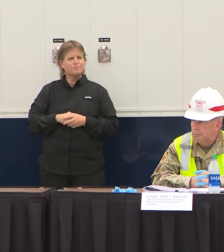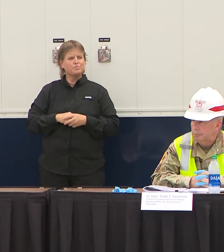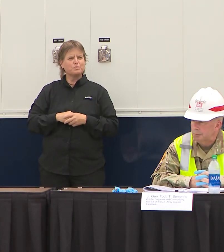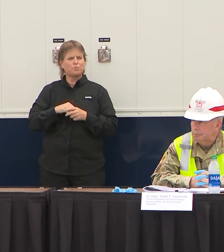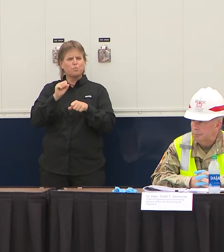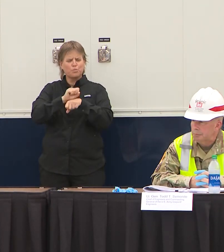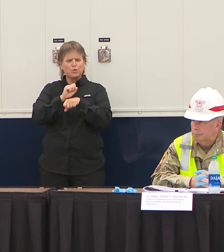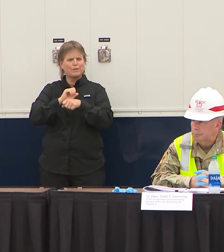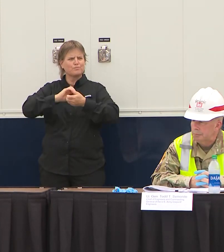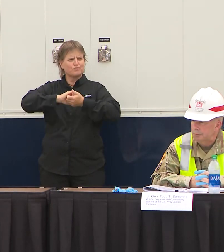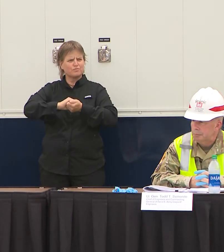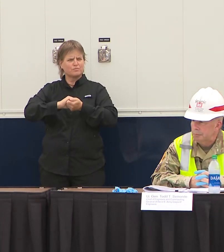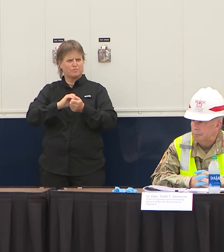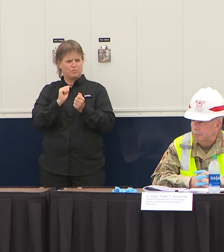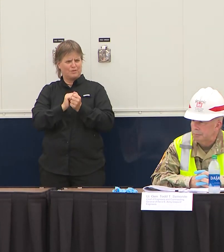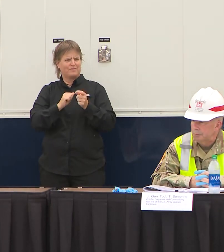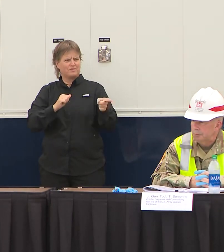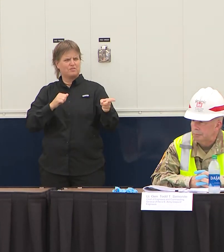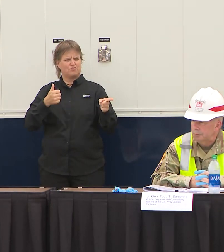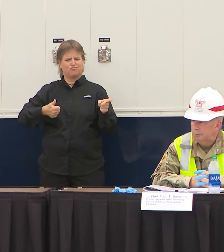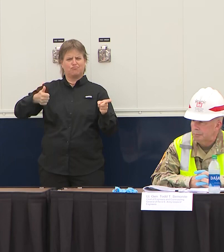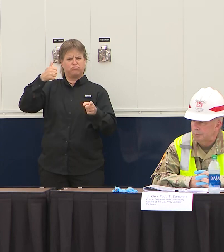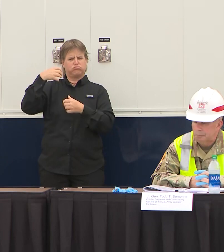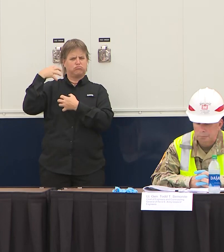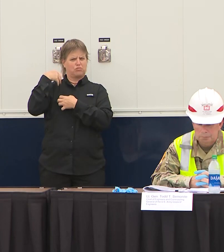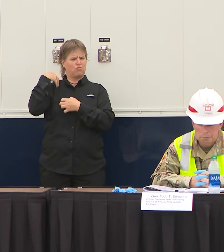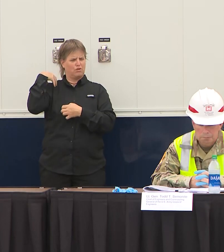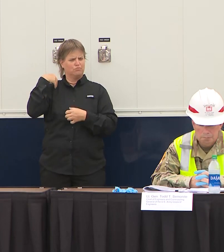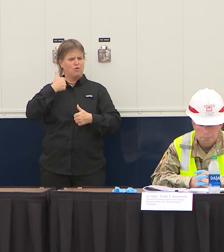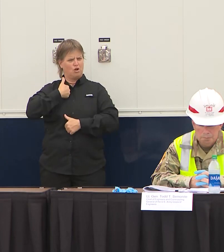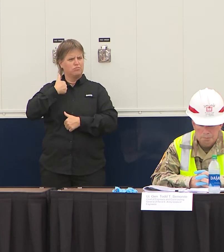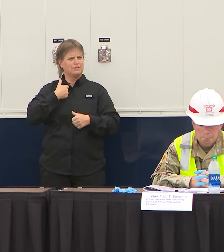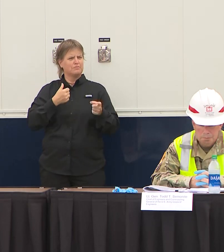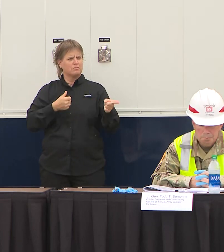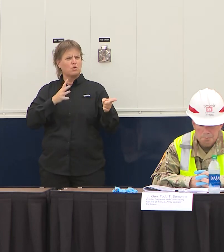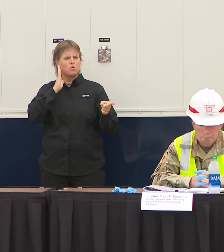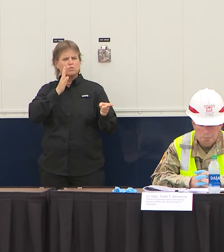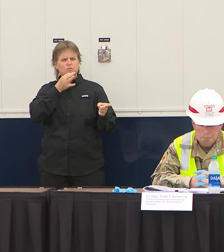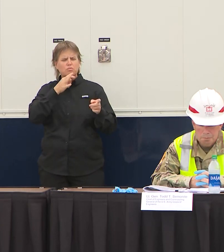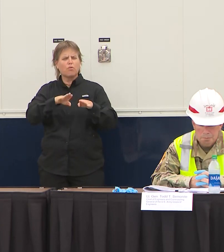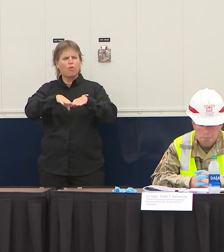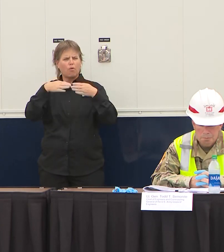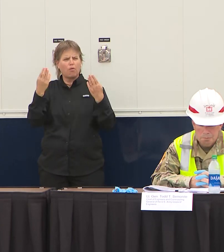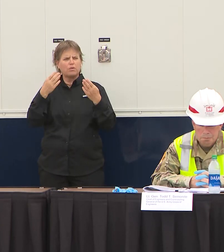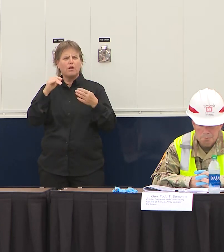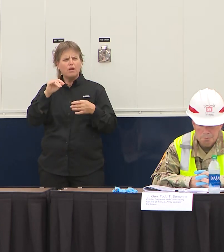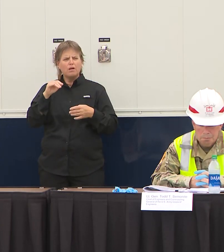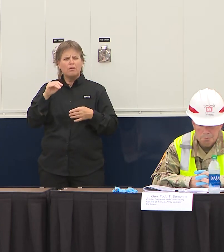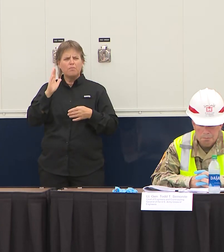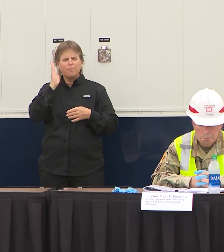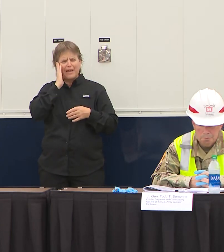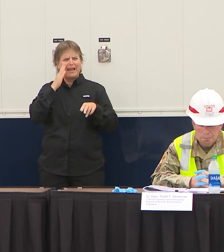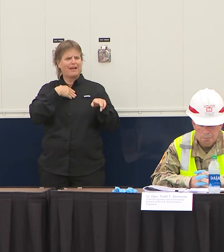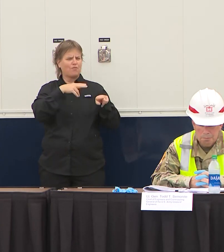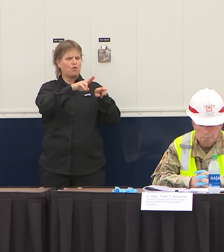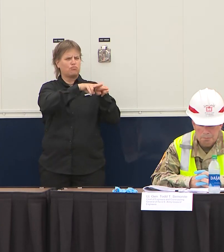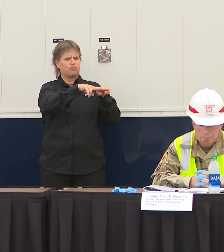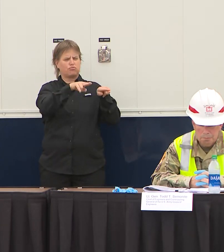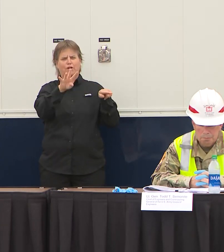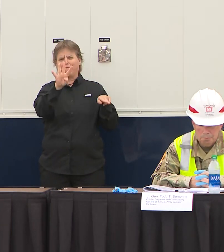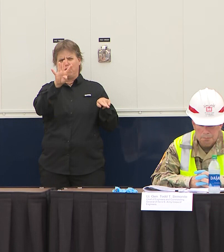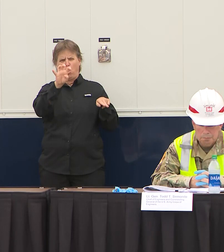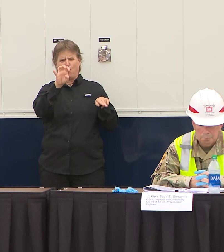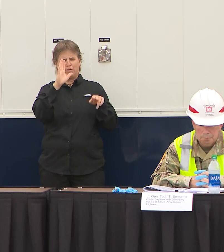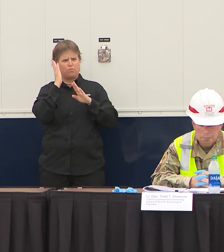will open with 400 beds and 50 ICU beds for a total of 450 beds